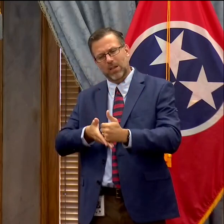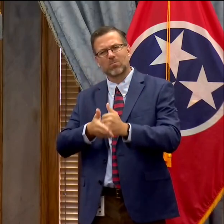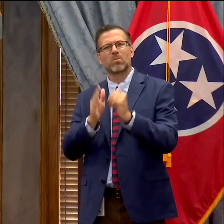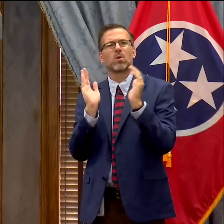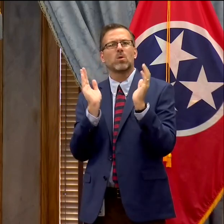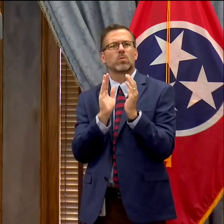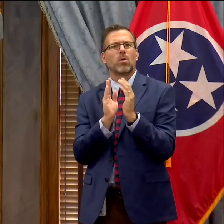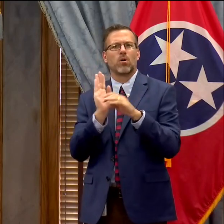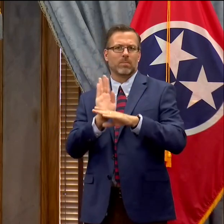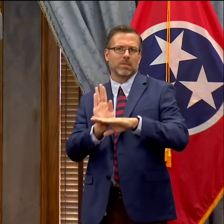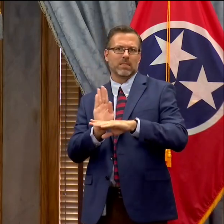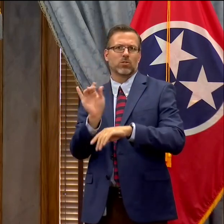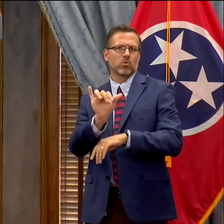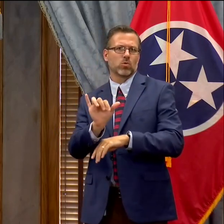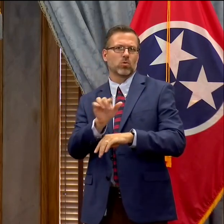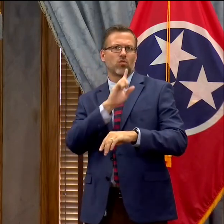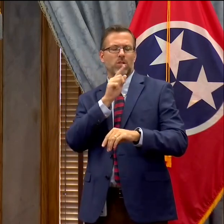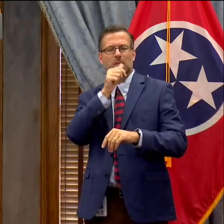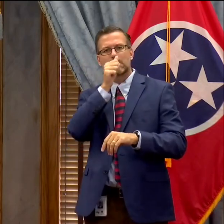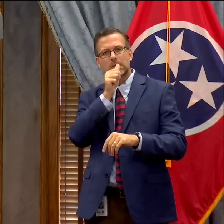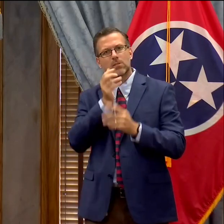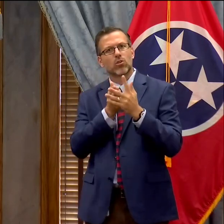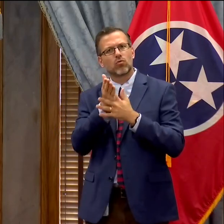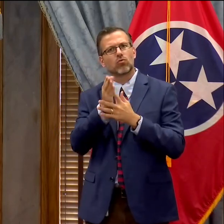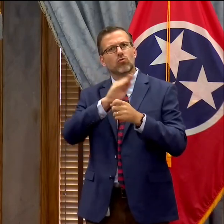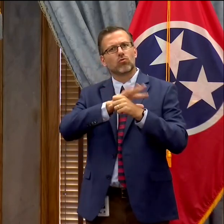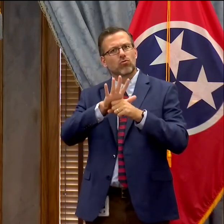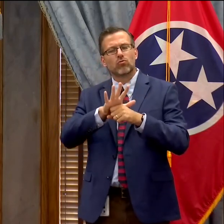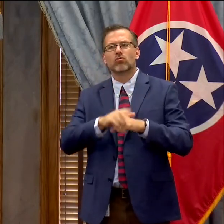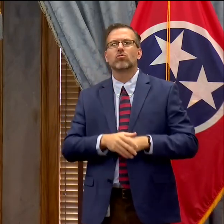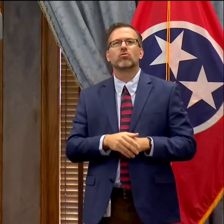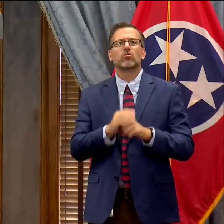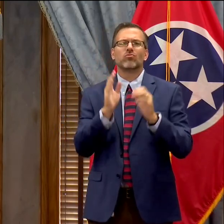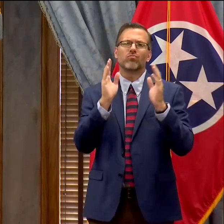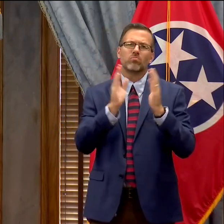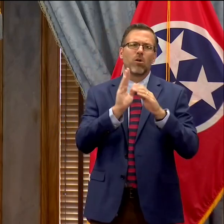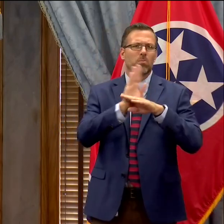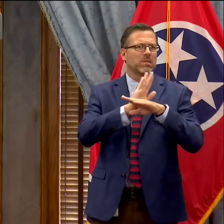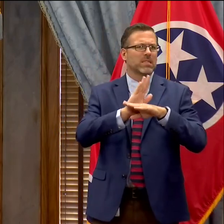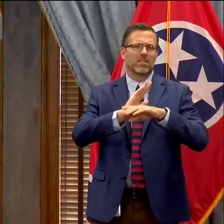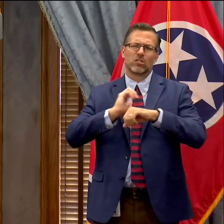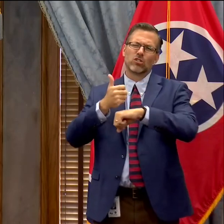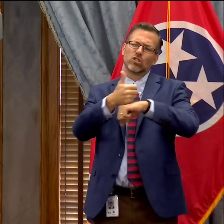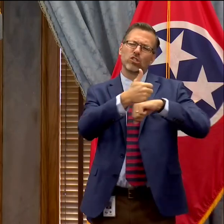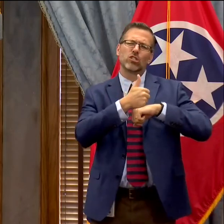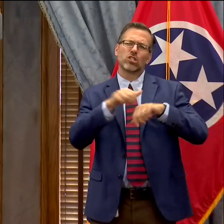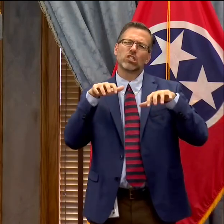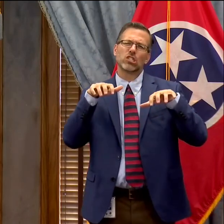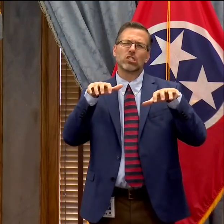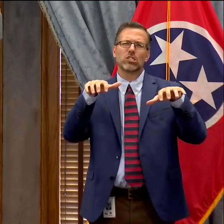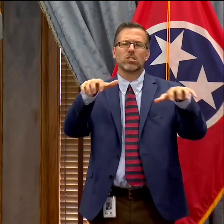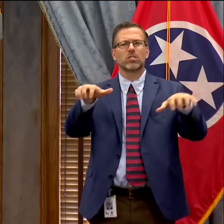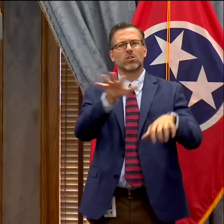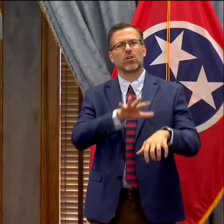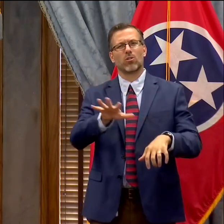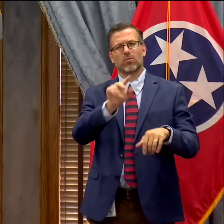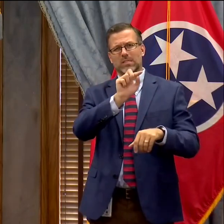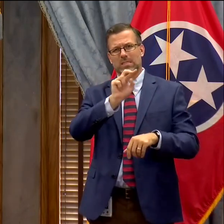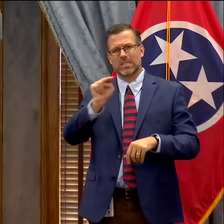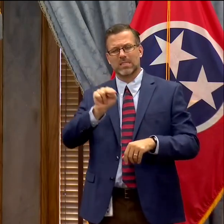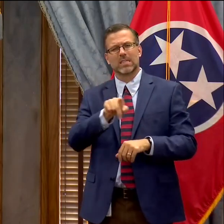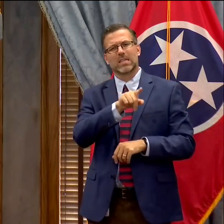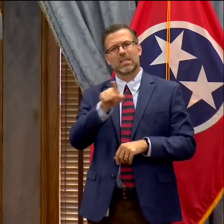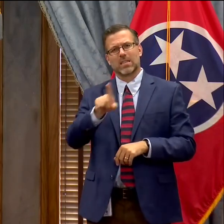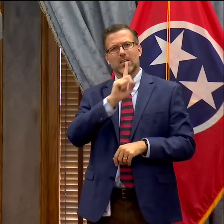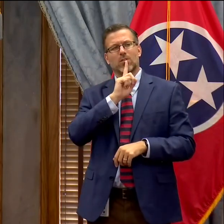significant economic challenges through COVID-19. Small businesses, the backbone of our economy, they are the backbone